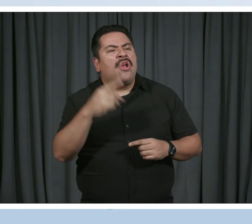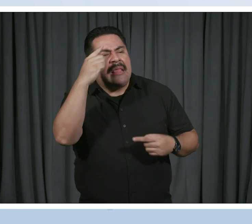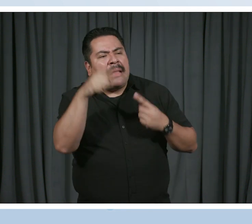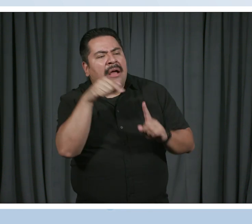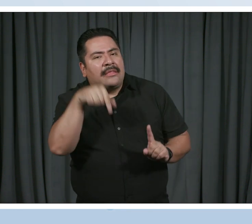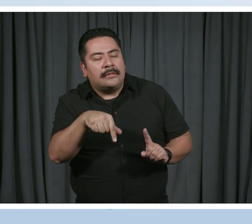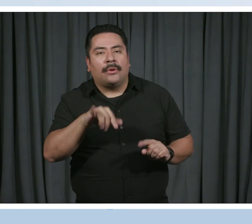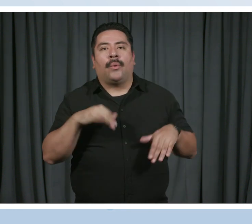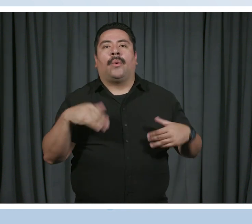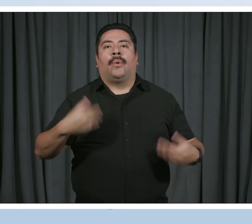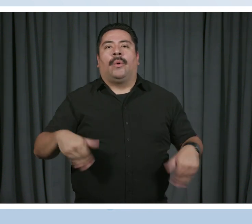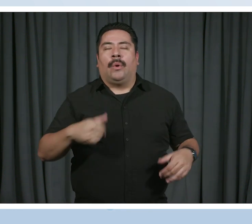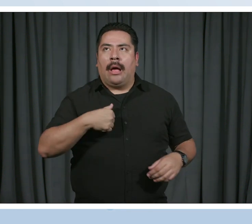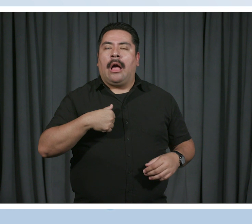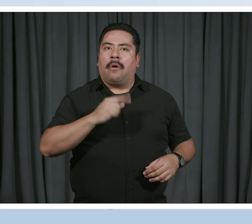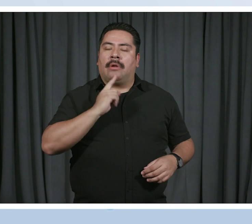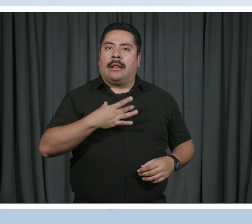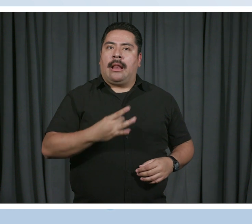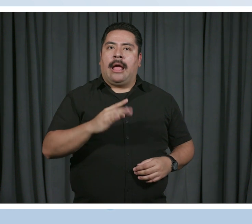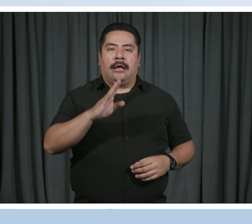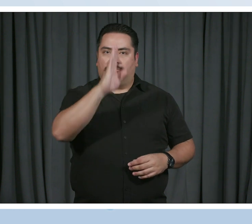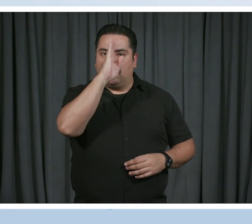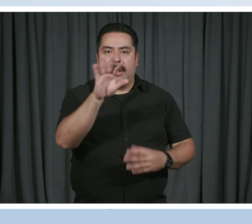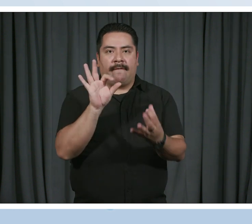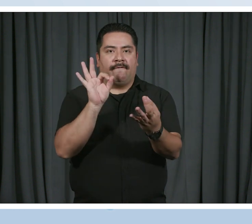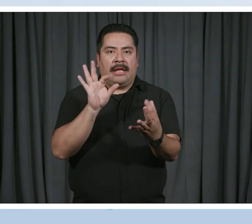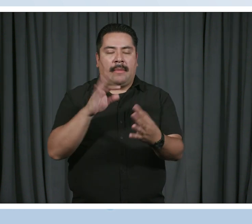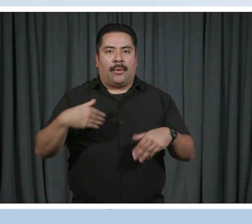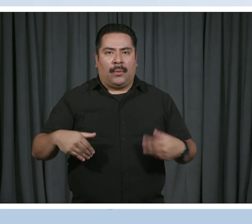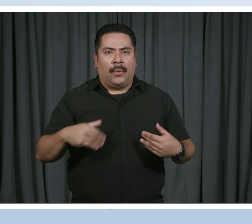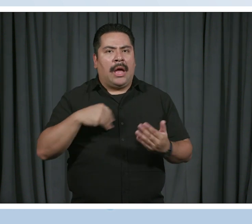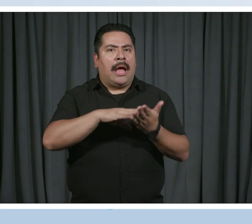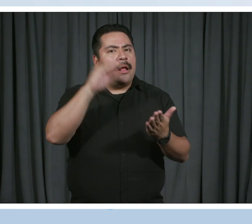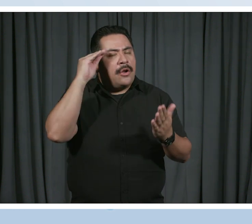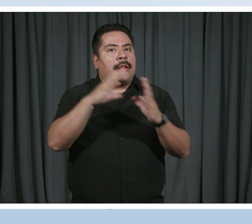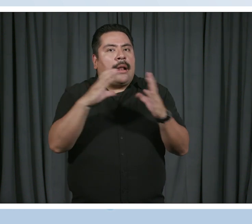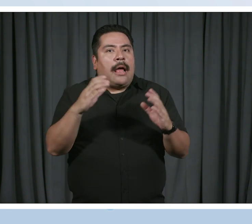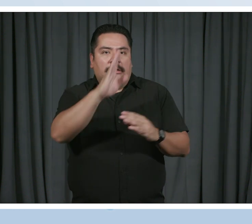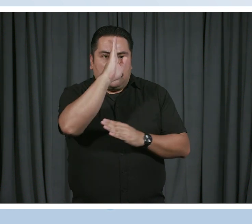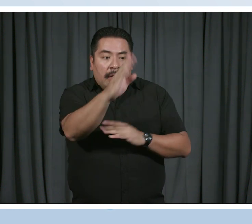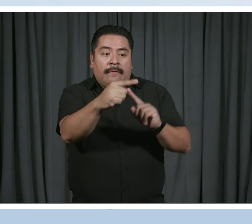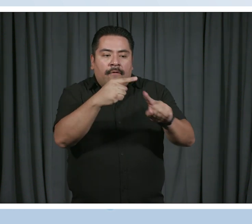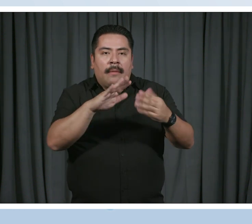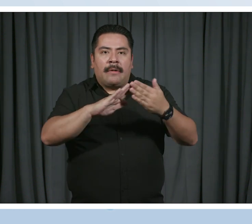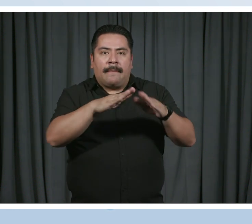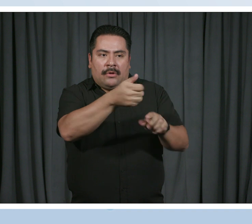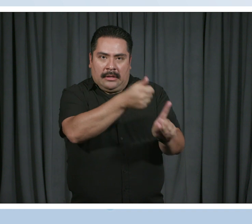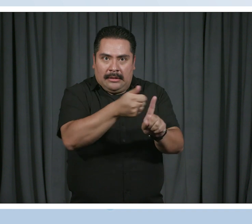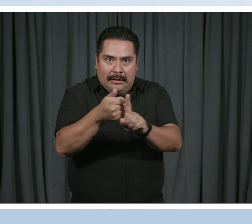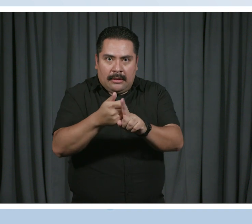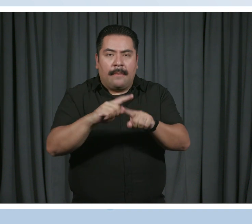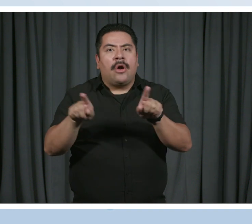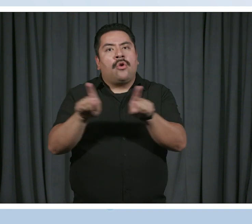appreciated how direct feedback that they gave. And so I learned a lot directly from the community, but then also